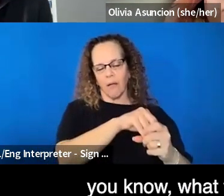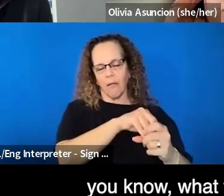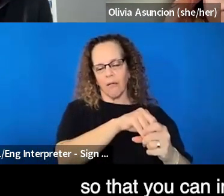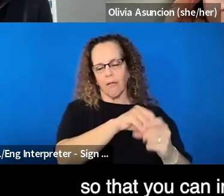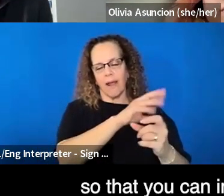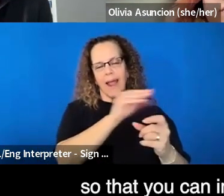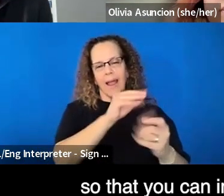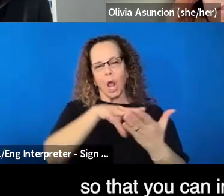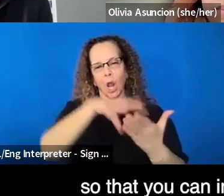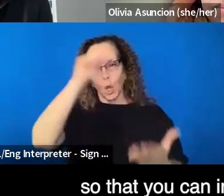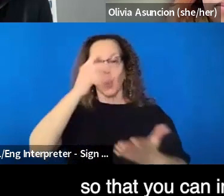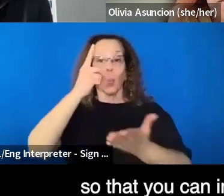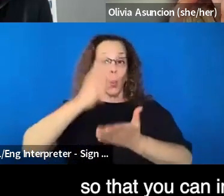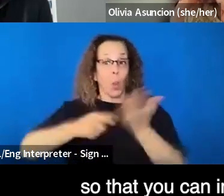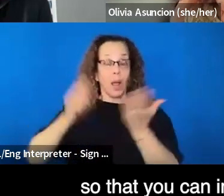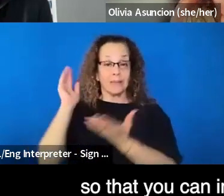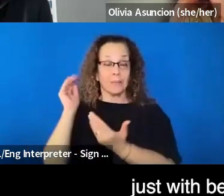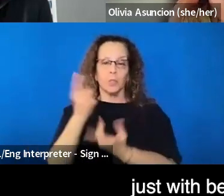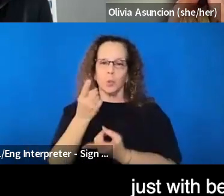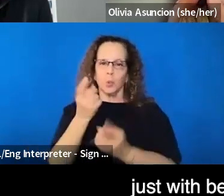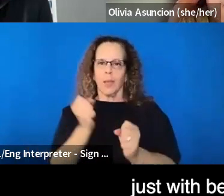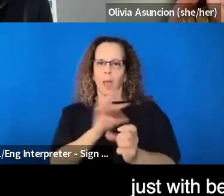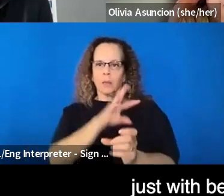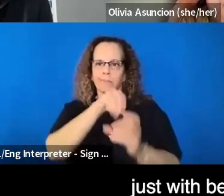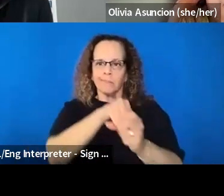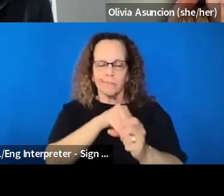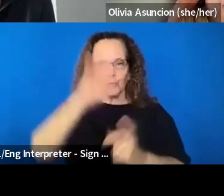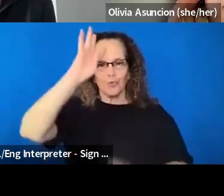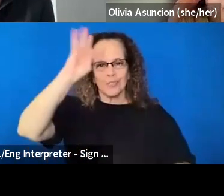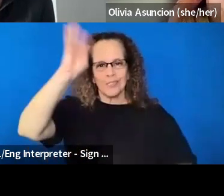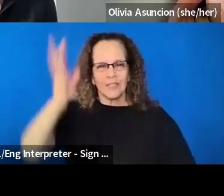is so that you can infuse the creativity just with better thought.